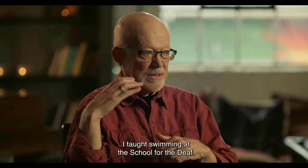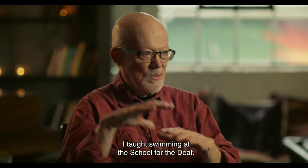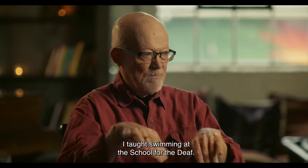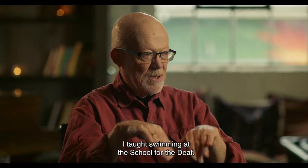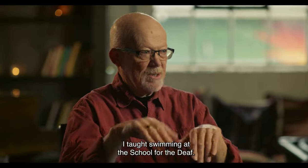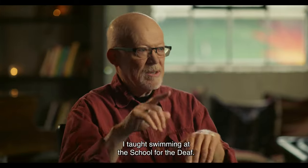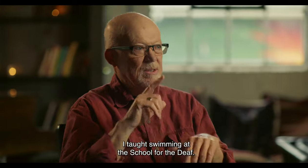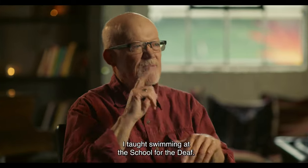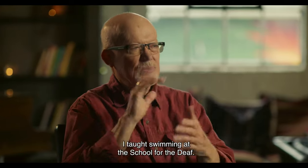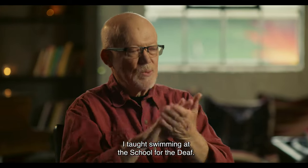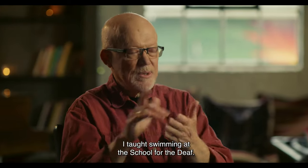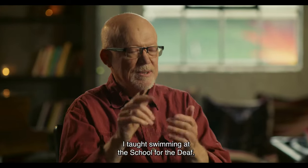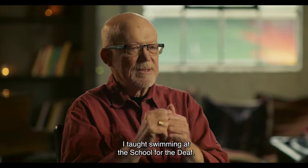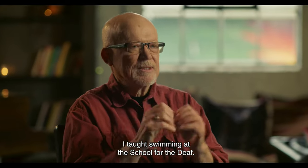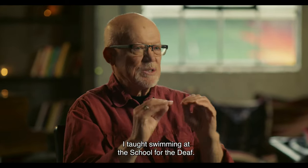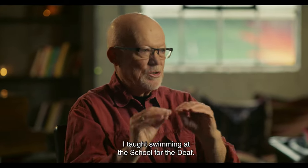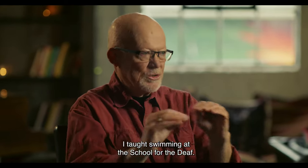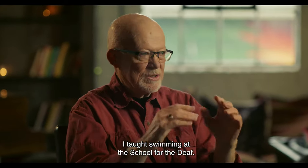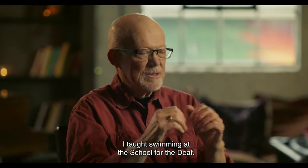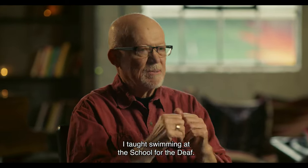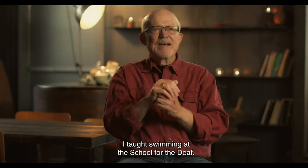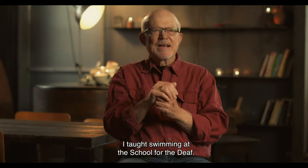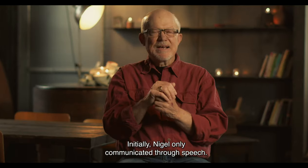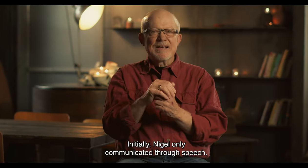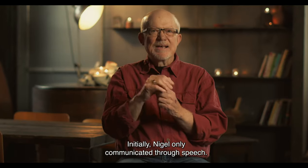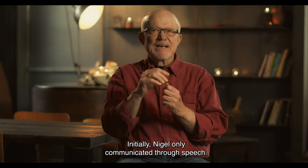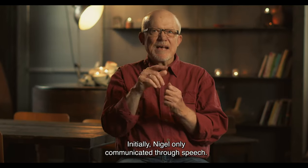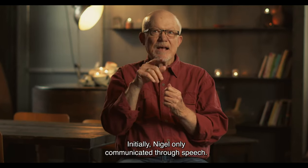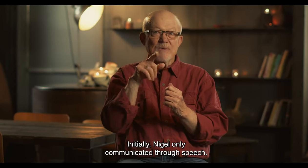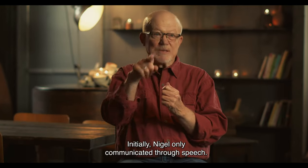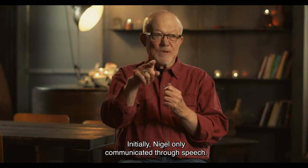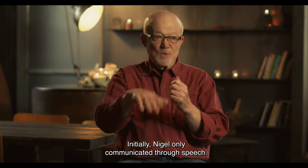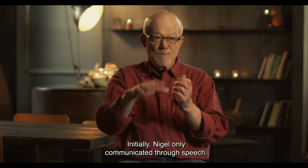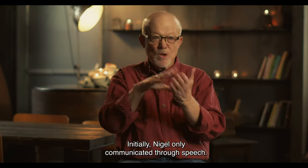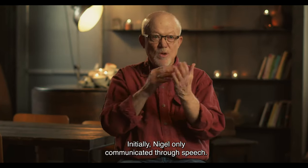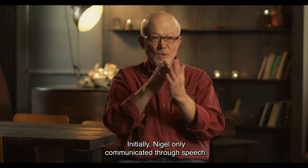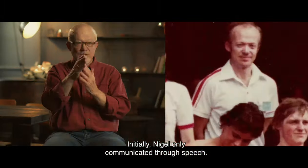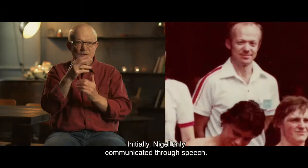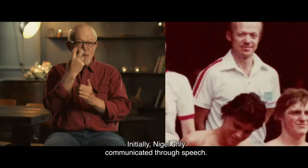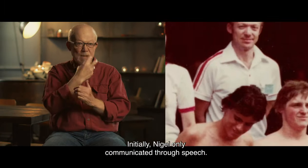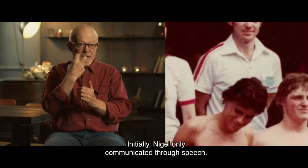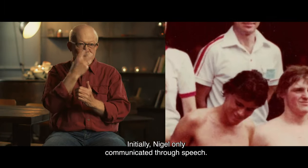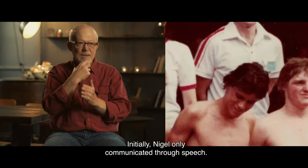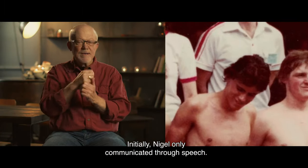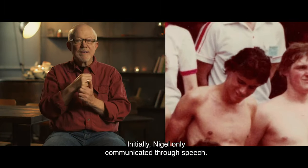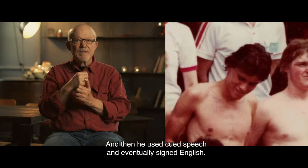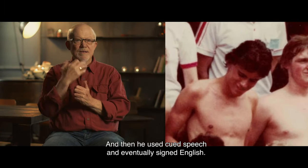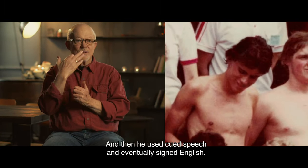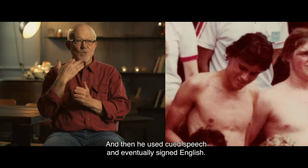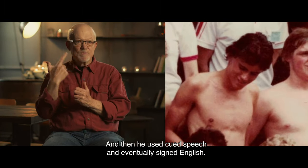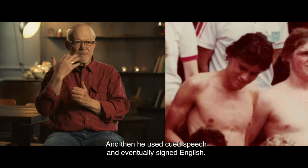I taught swimming at the School for the Deaf. Initially, Nigel only communicated through speech. English,